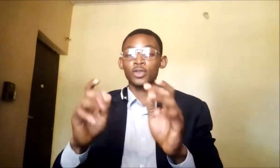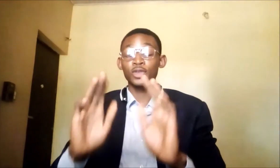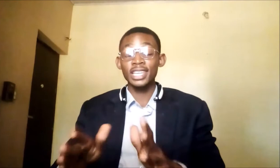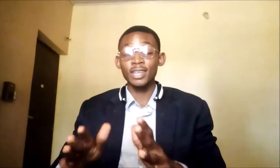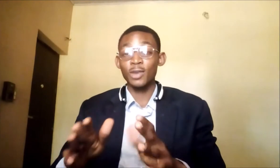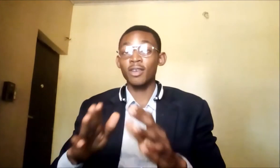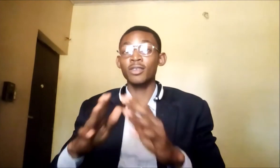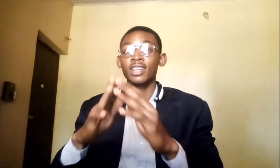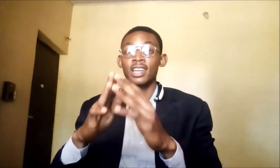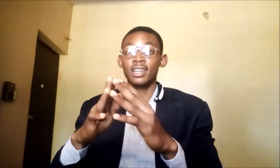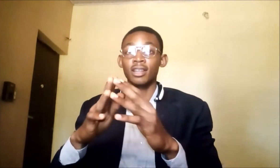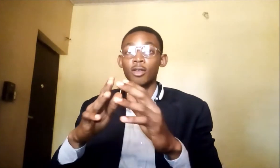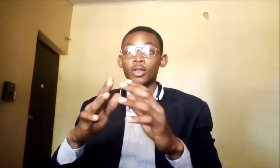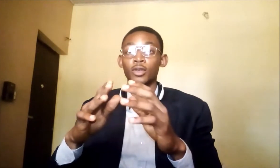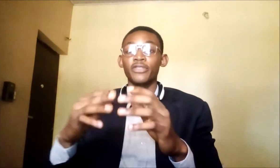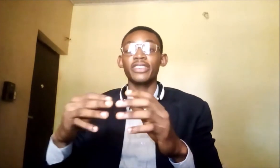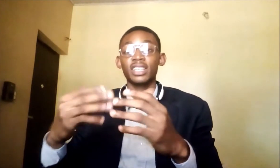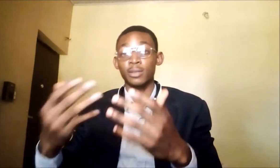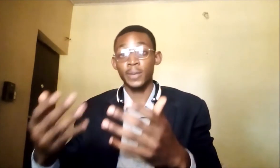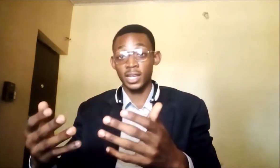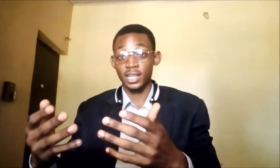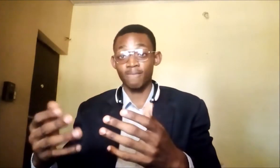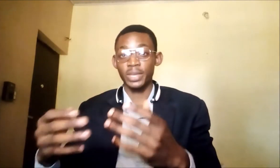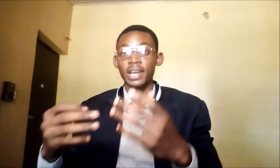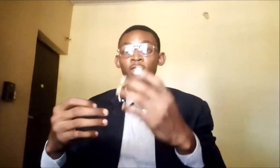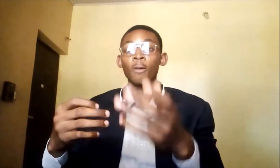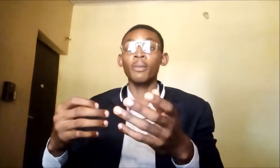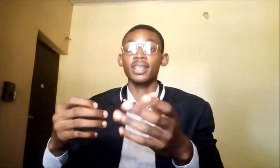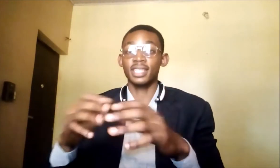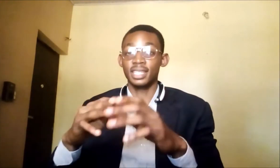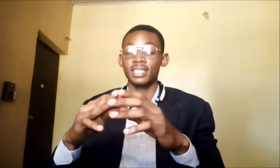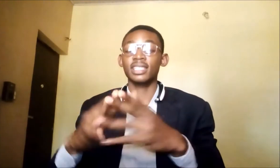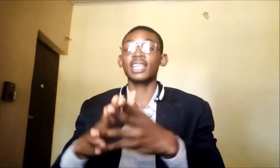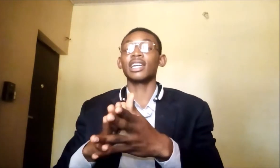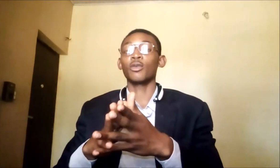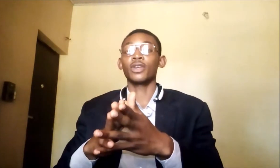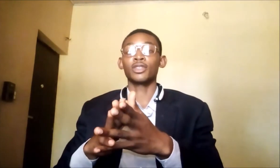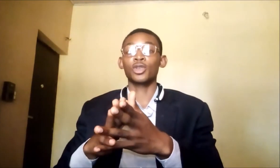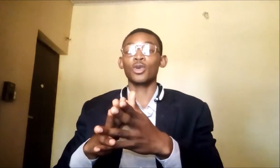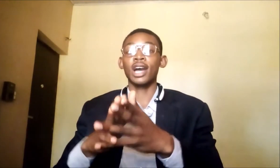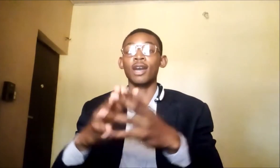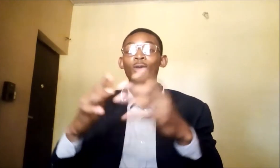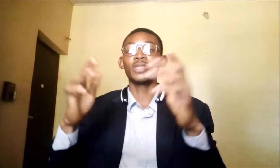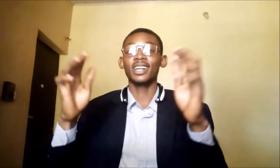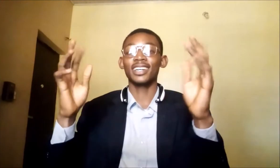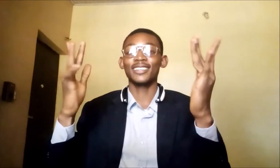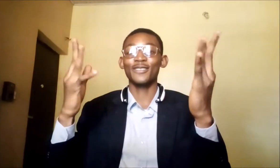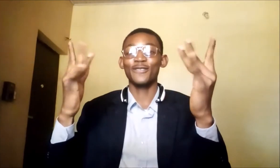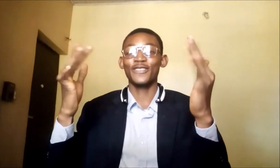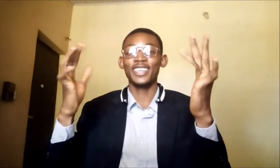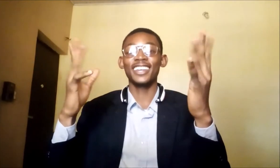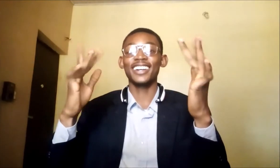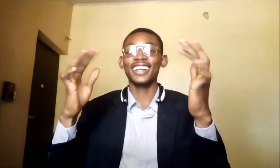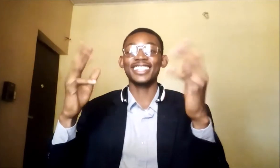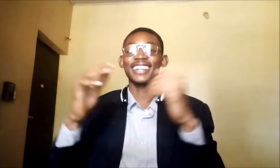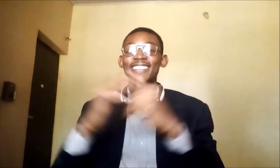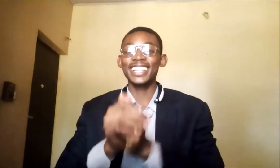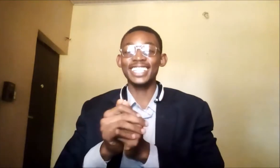today we are going to learn a lot on fingerspelling and numbers in sign language. So I hope the fingers are ready